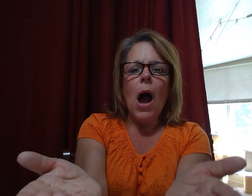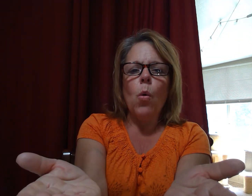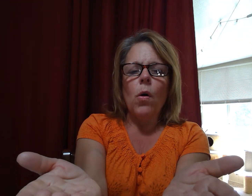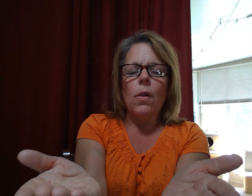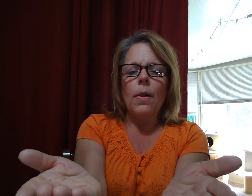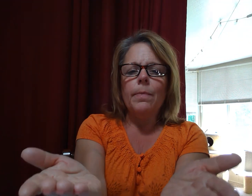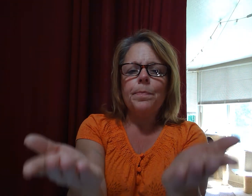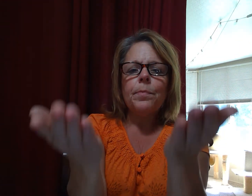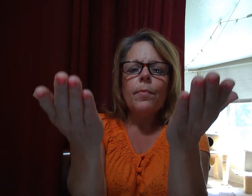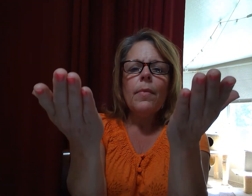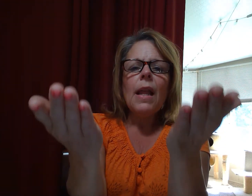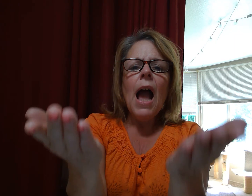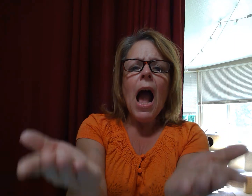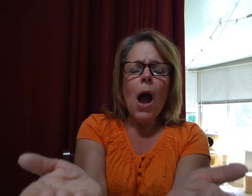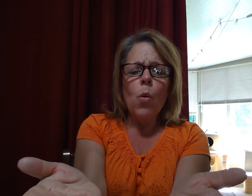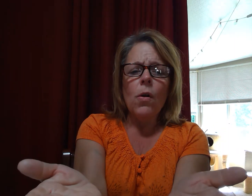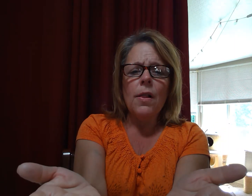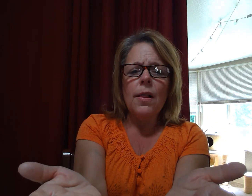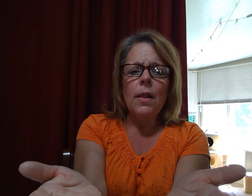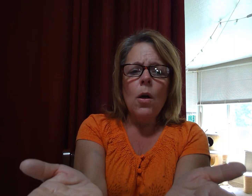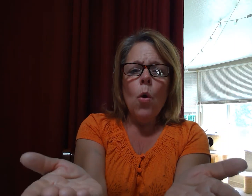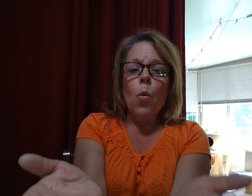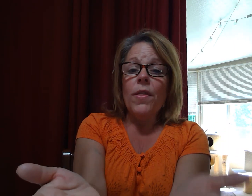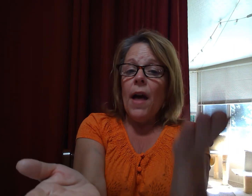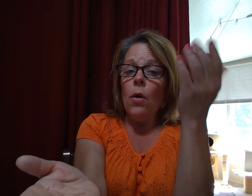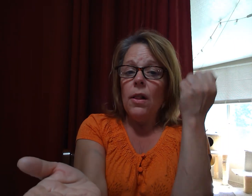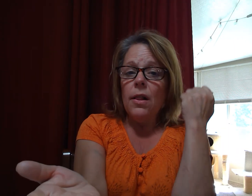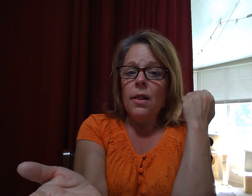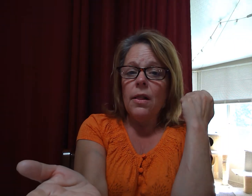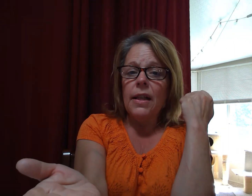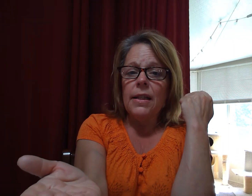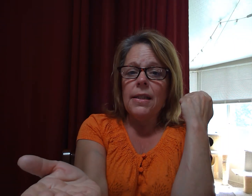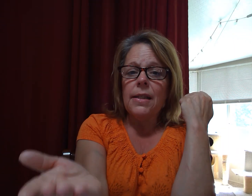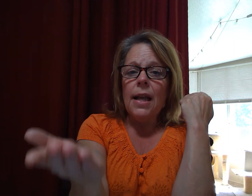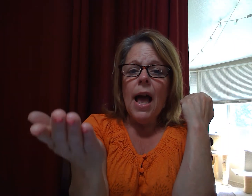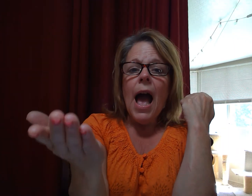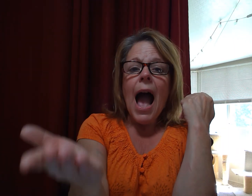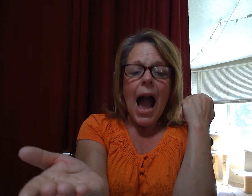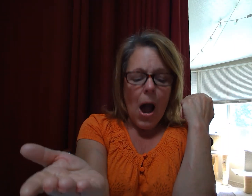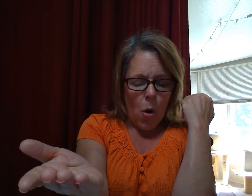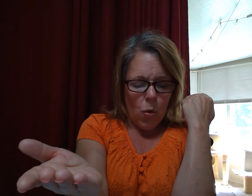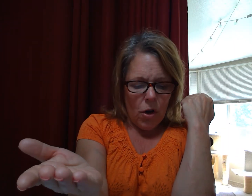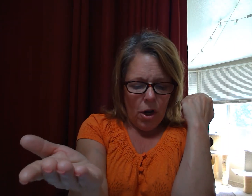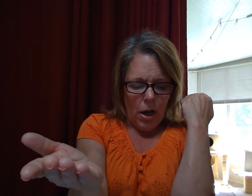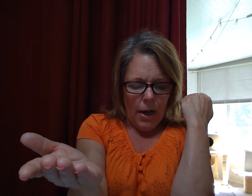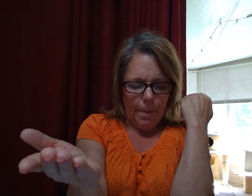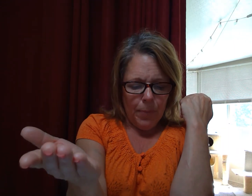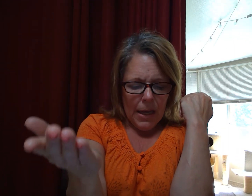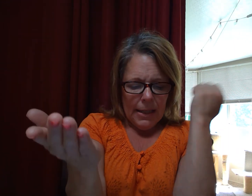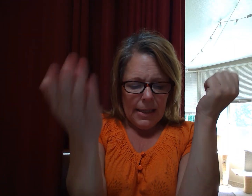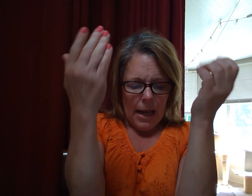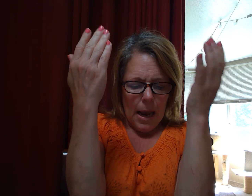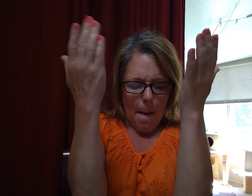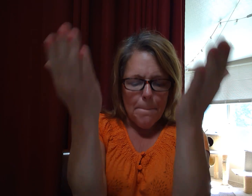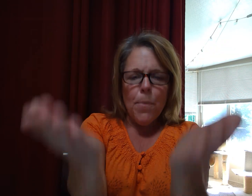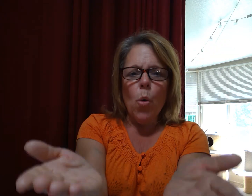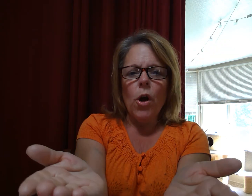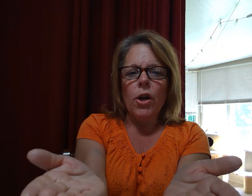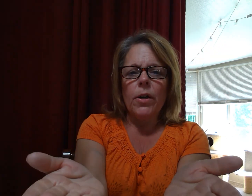Howl. Howl. Without l. It's howl. Good. Say born.